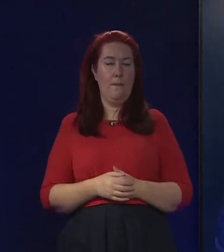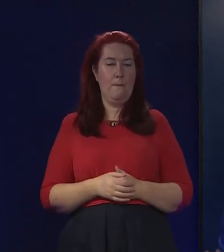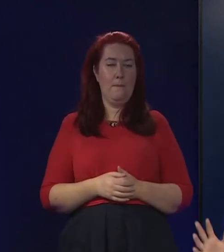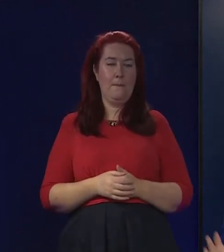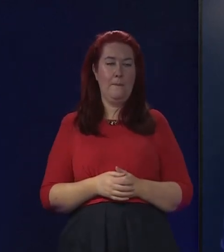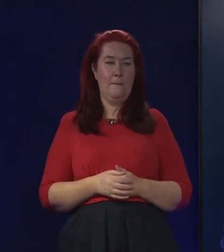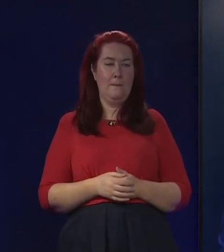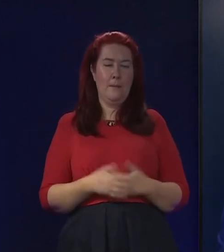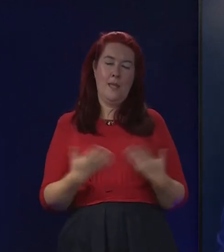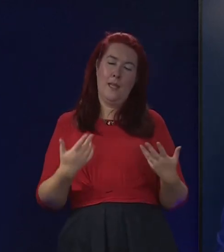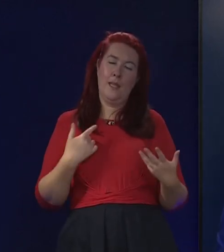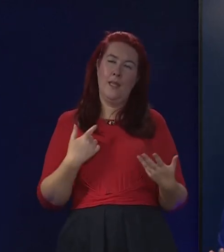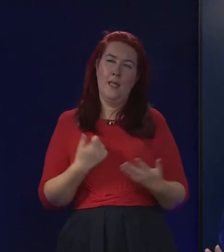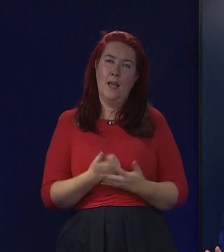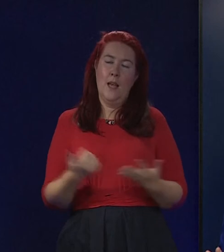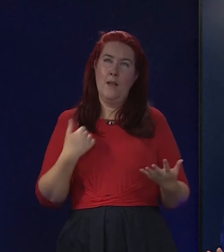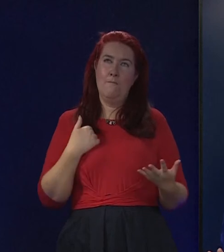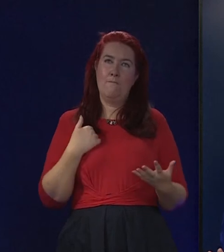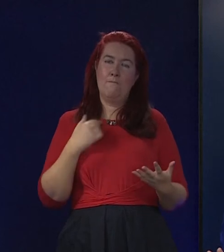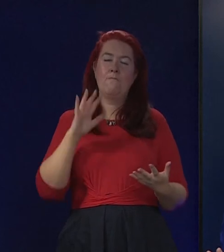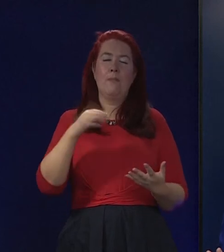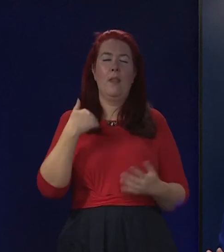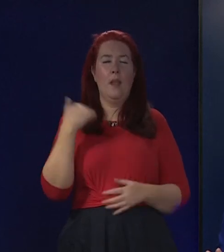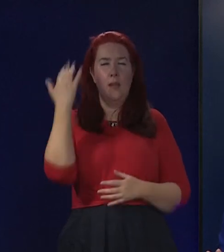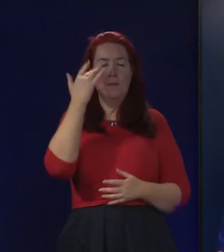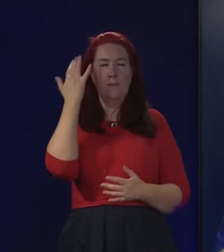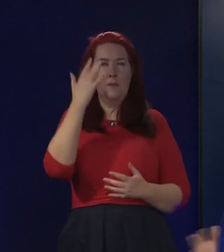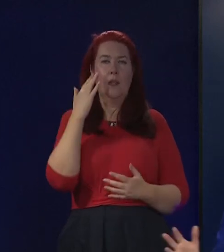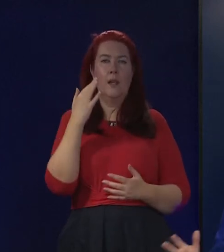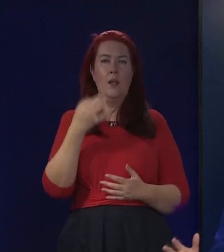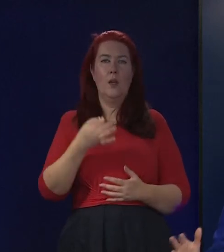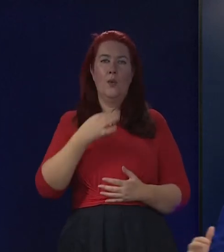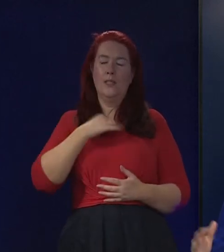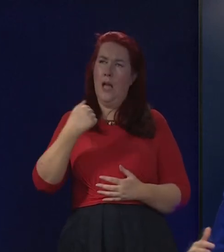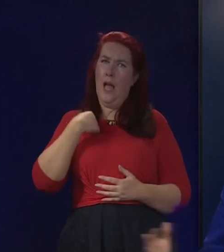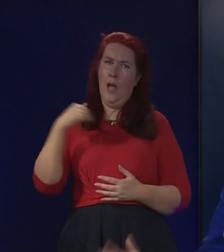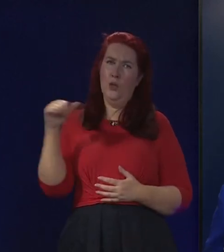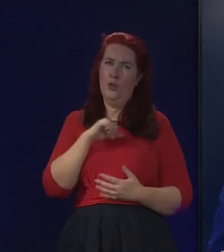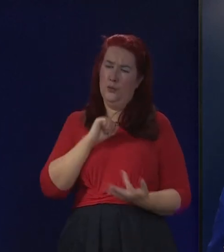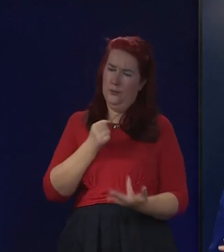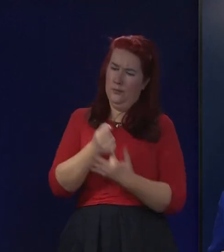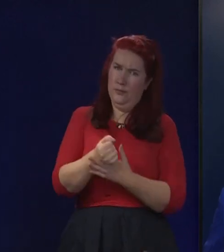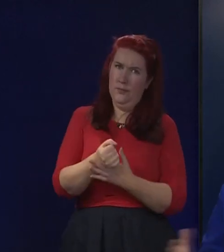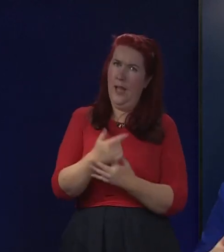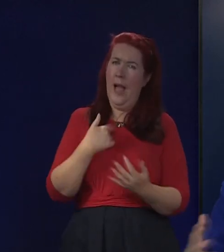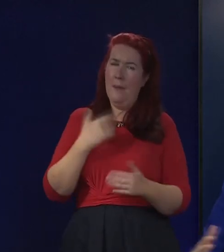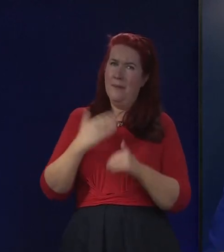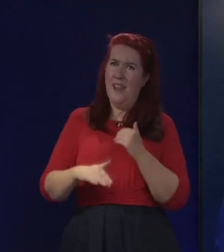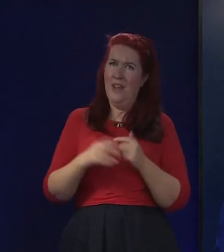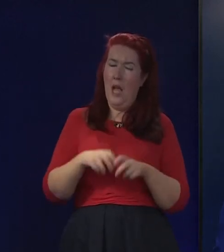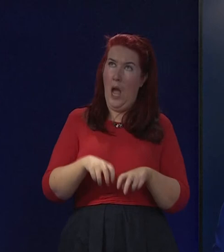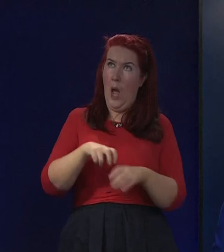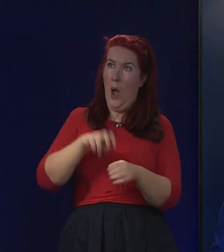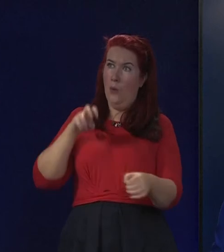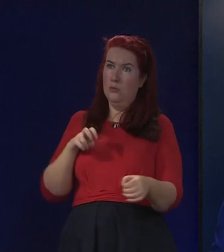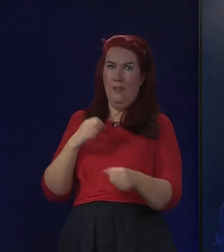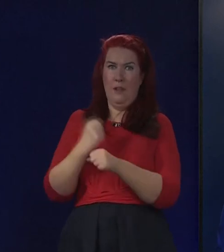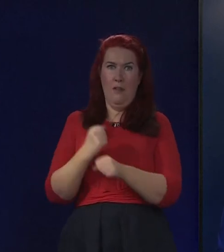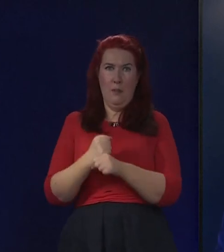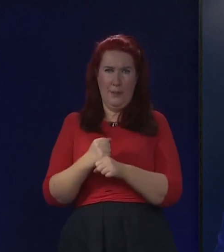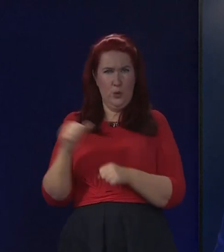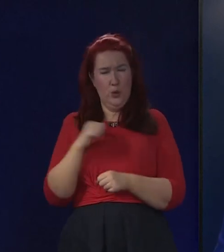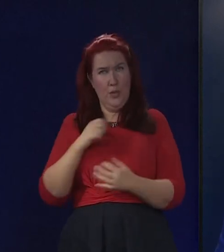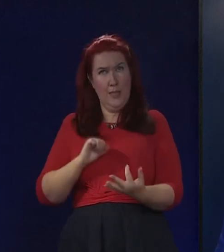well, I reflect on questions about me stepping in. I never step out of government. I'm always involved in